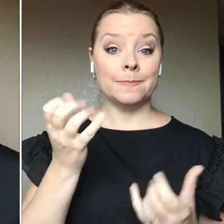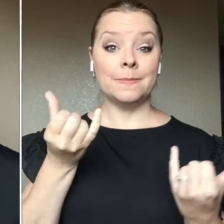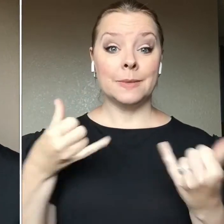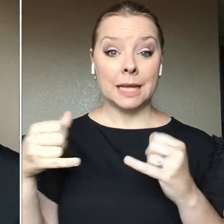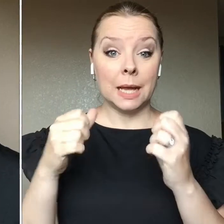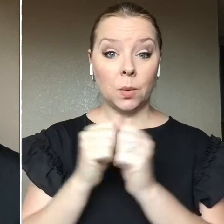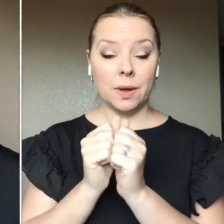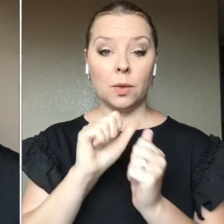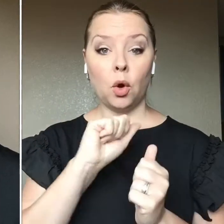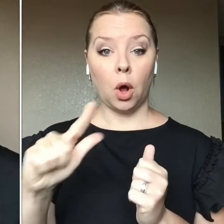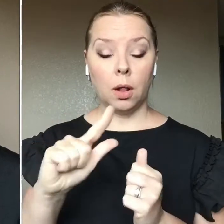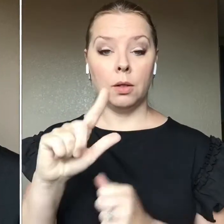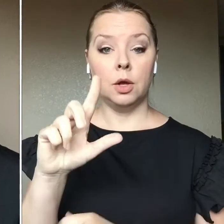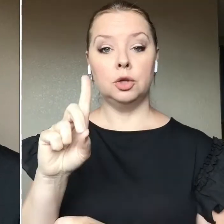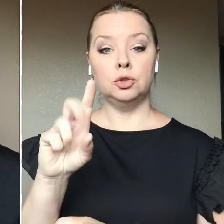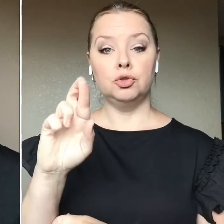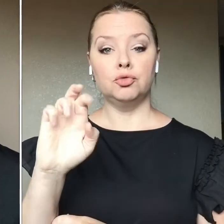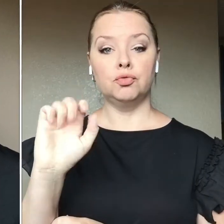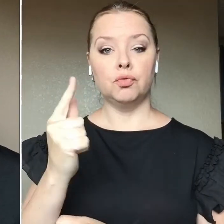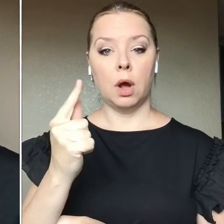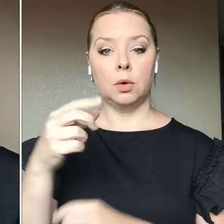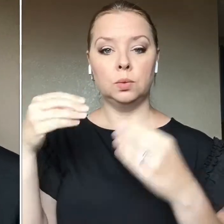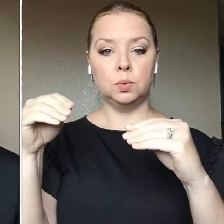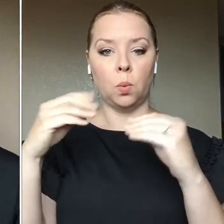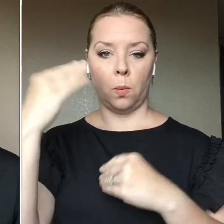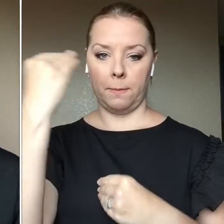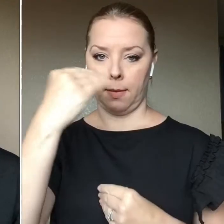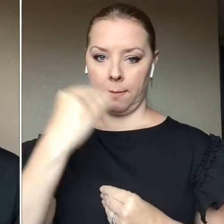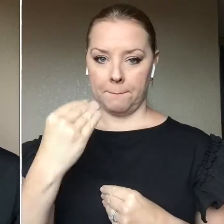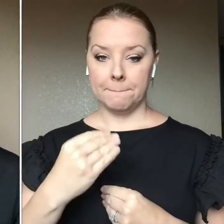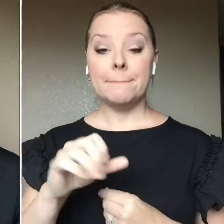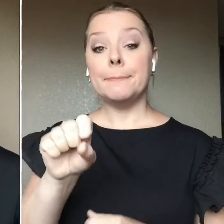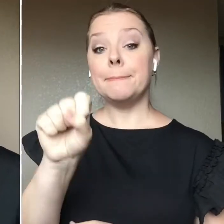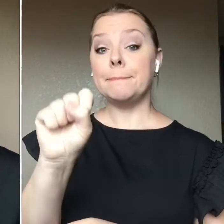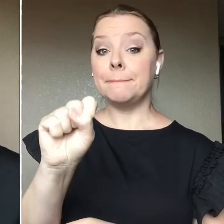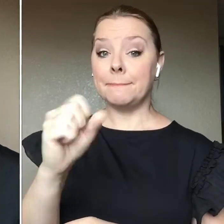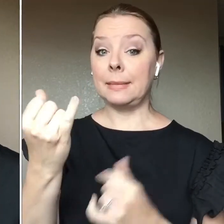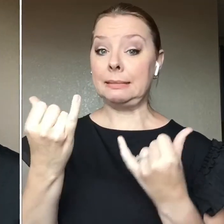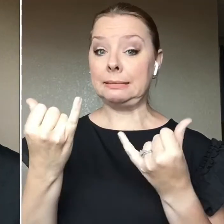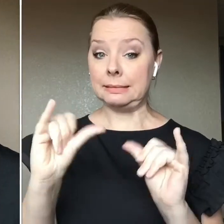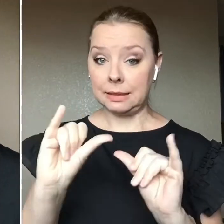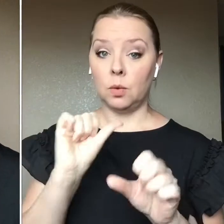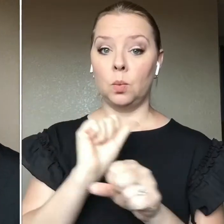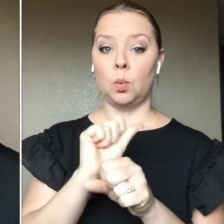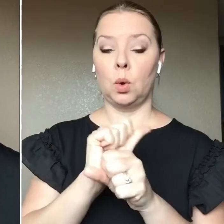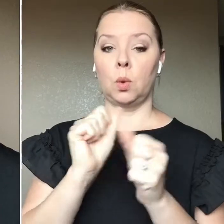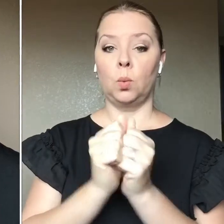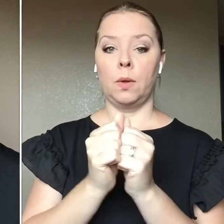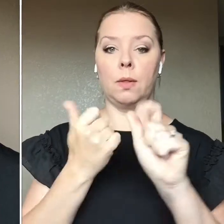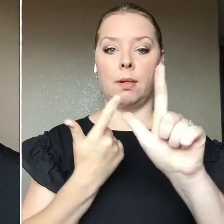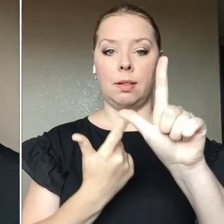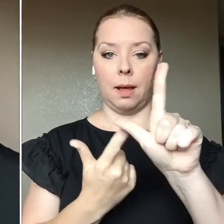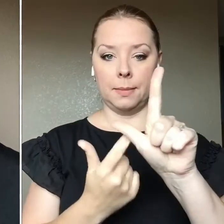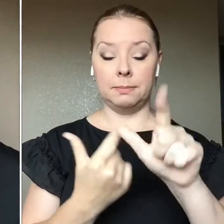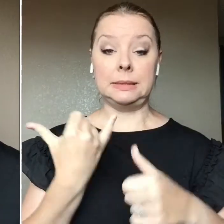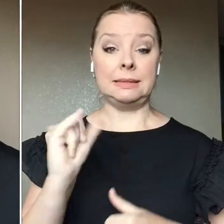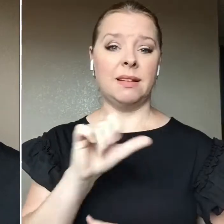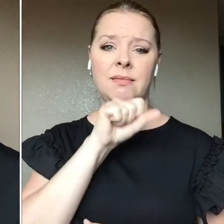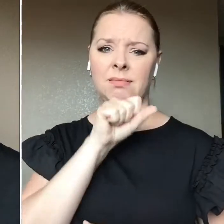drugstore makeup. Yes, I still work with Limelife. I still love it. But